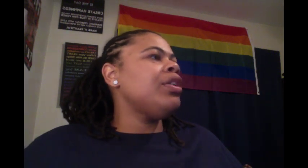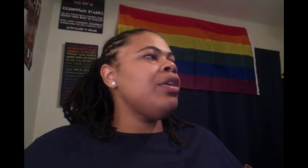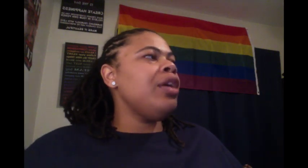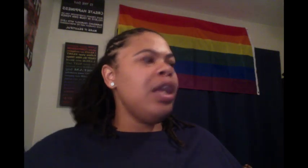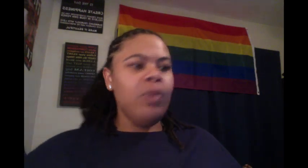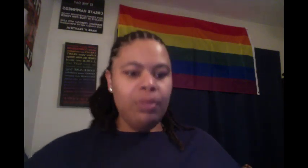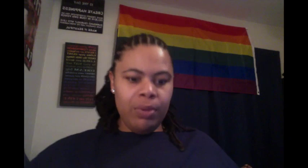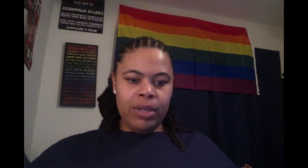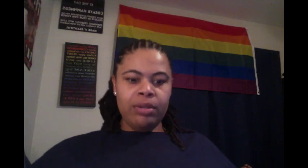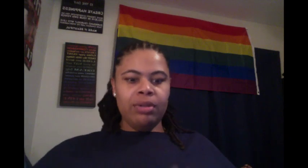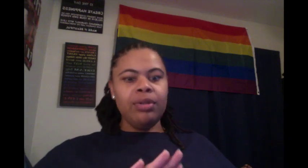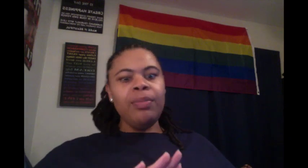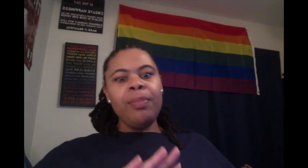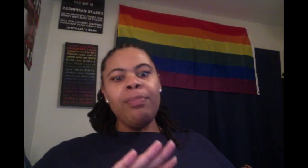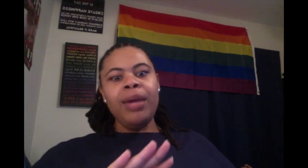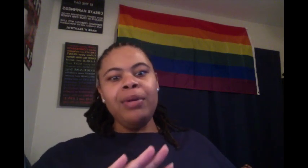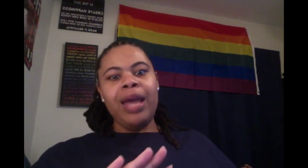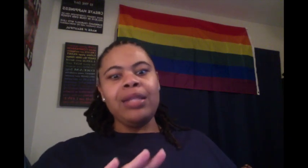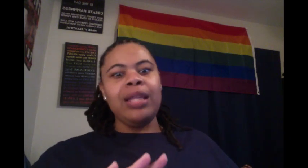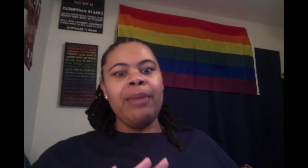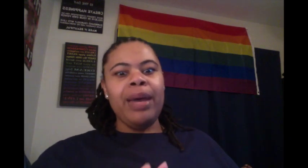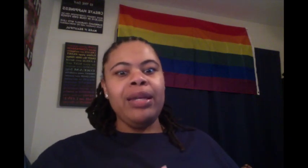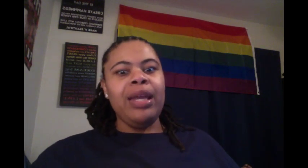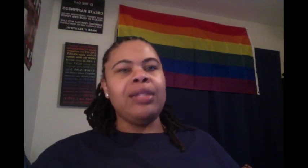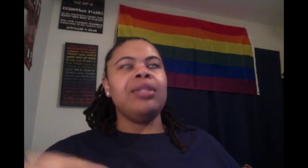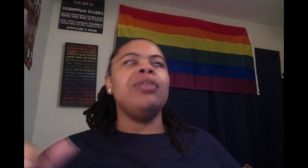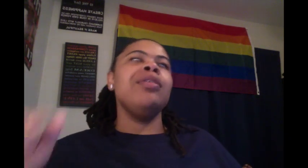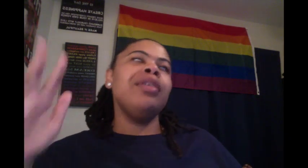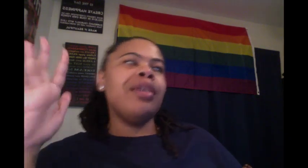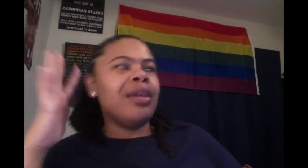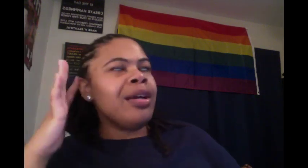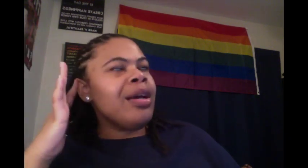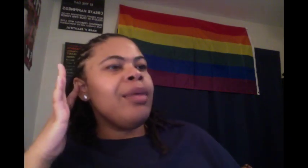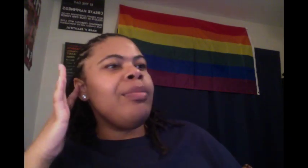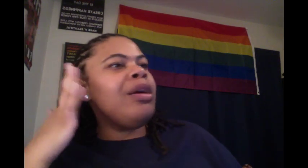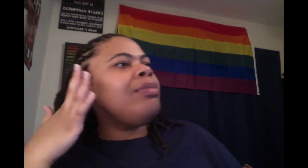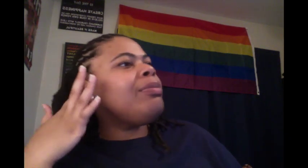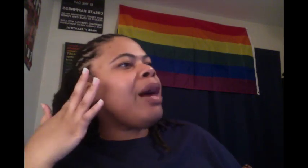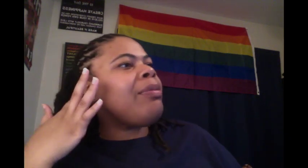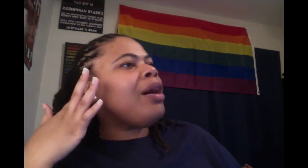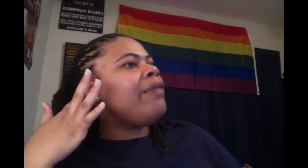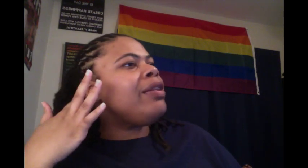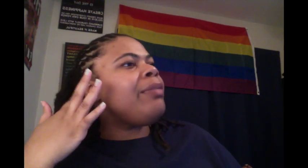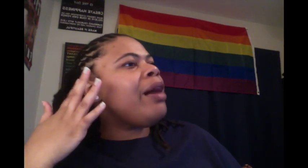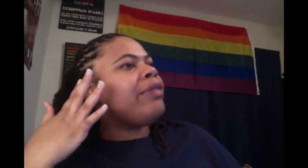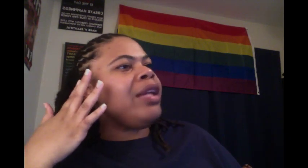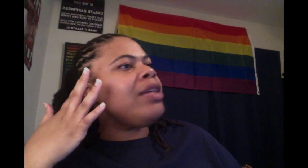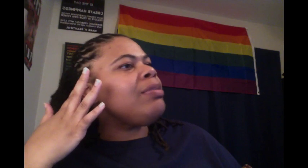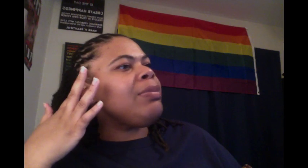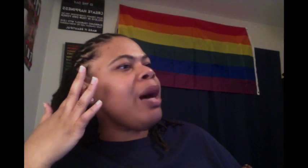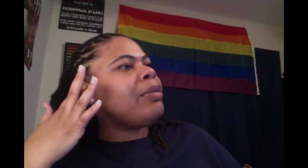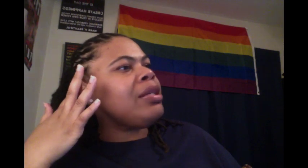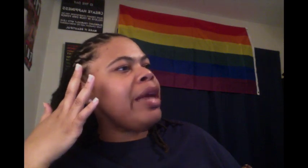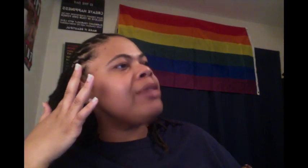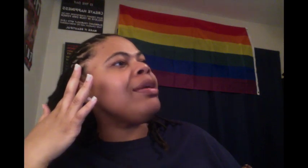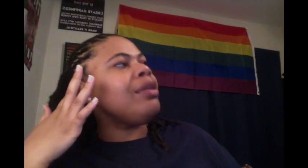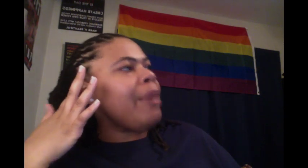girl, at one point, Barry got slapped by Nancy. Girl, Barry be popping off at the mouth and Nancy be popping his ass in the mouth.